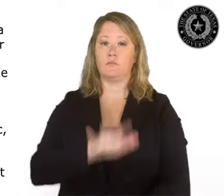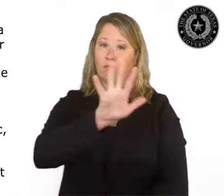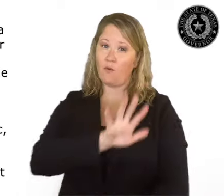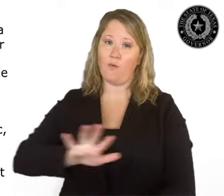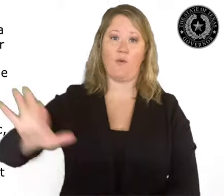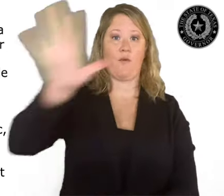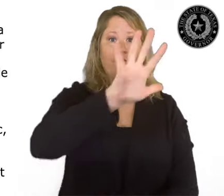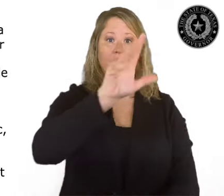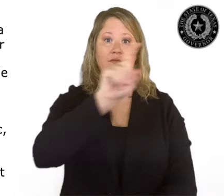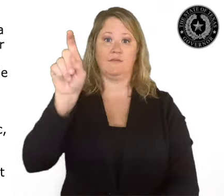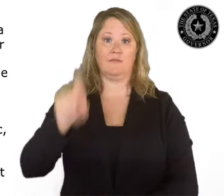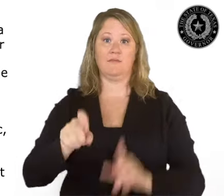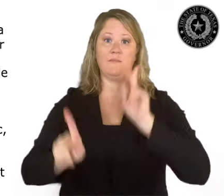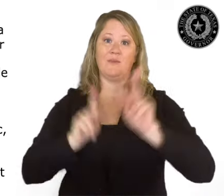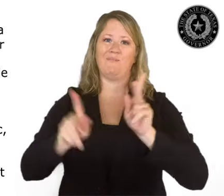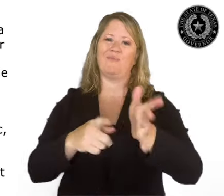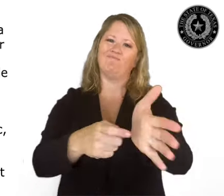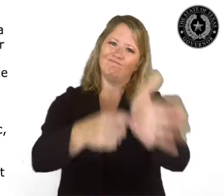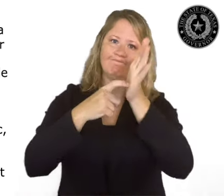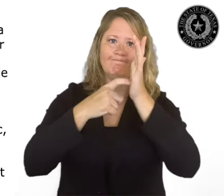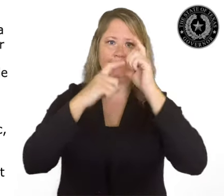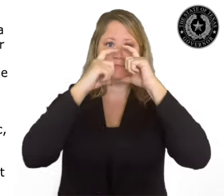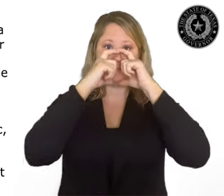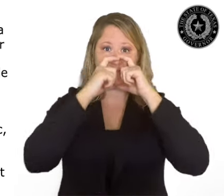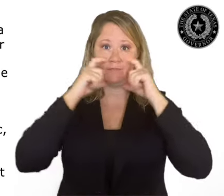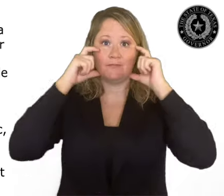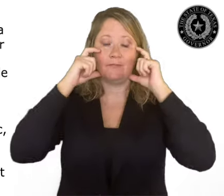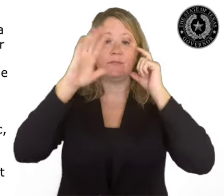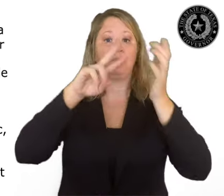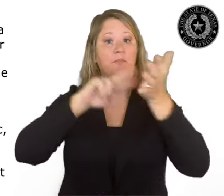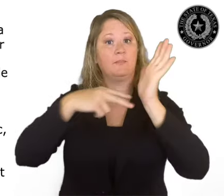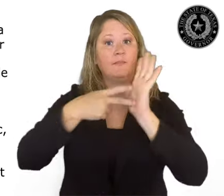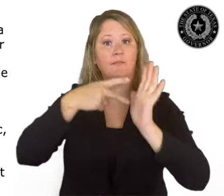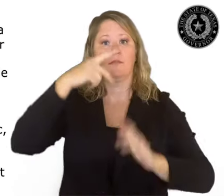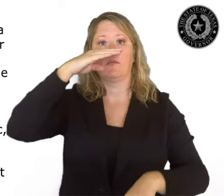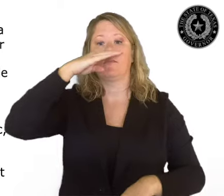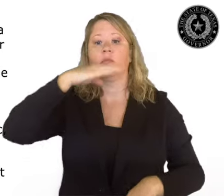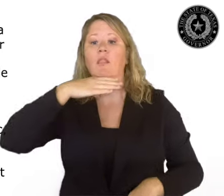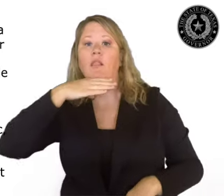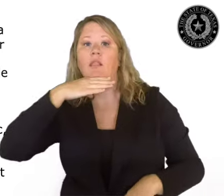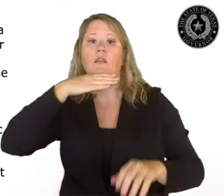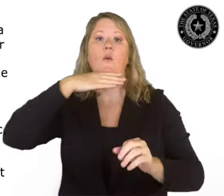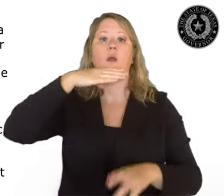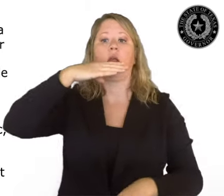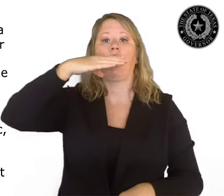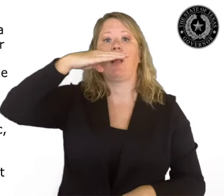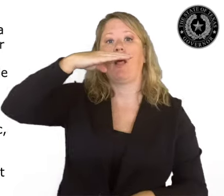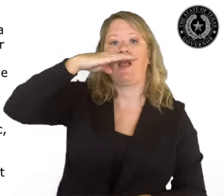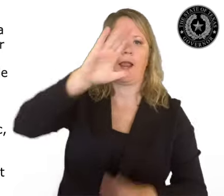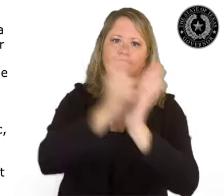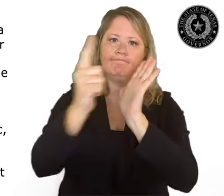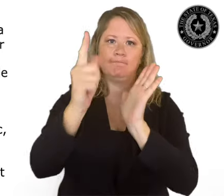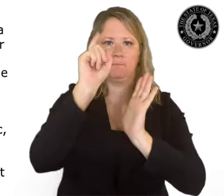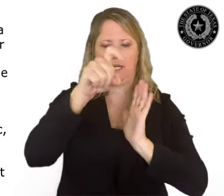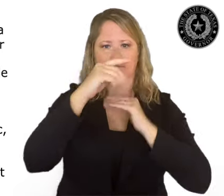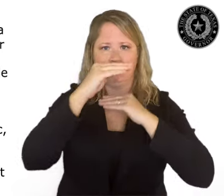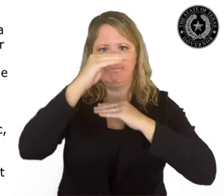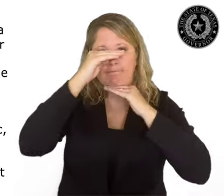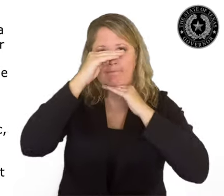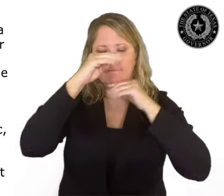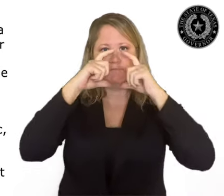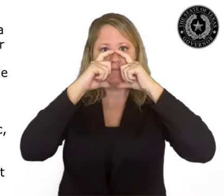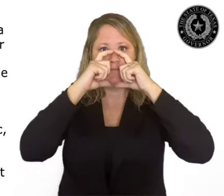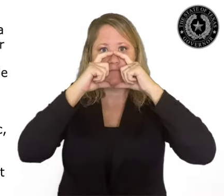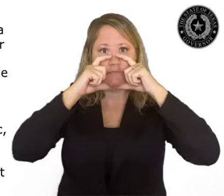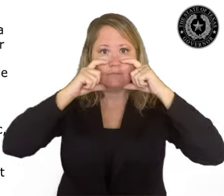Every person in Texas shall wear a face covering over the nose and mouth when inside a commercial entity or other building